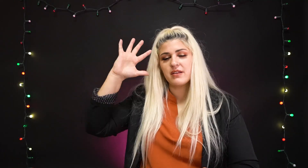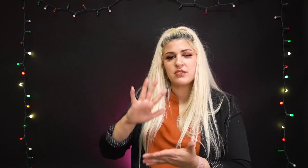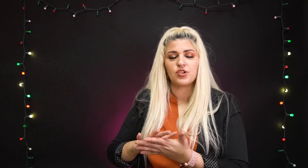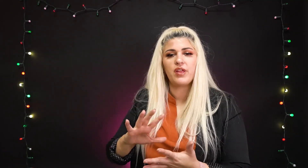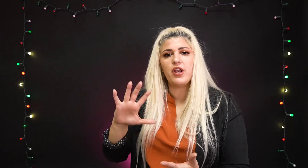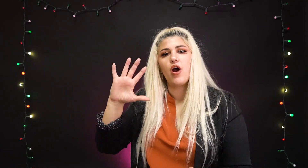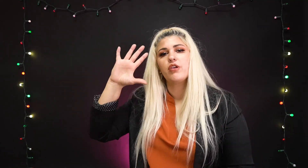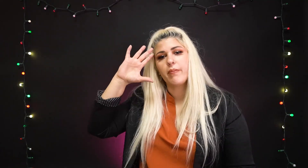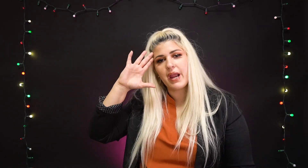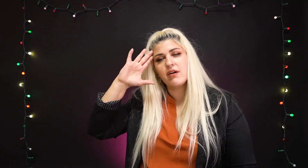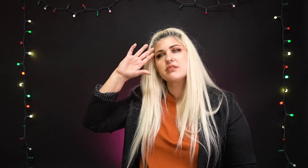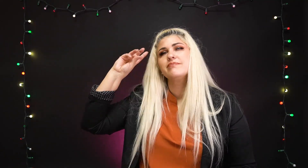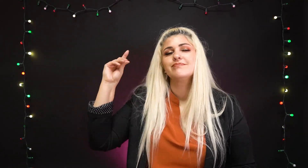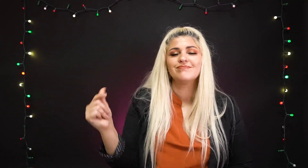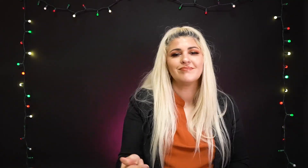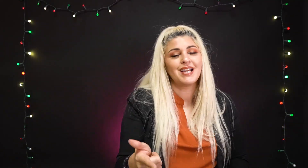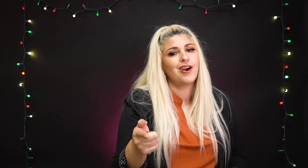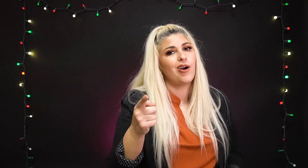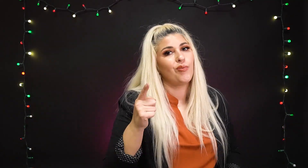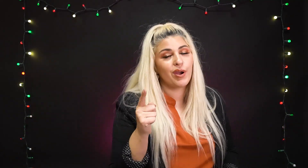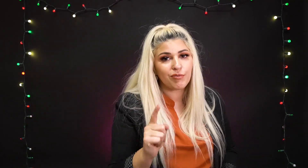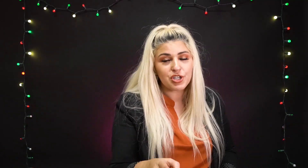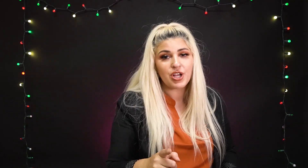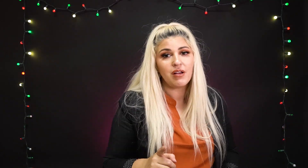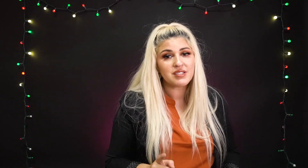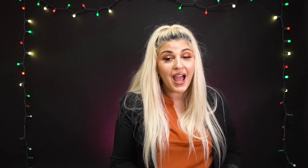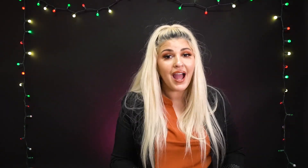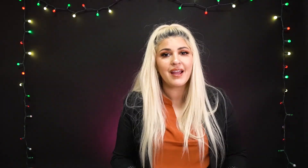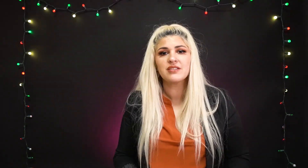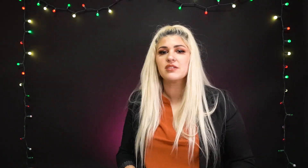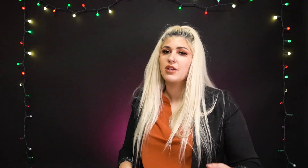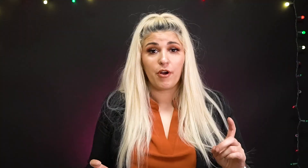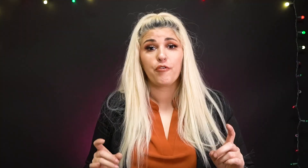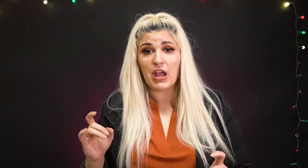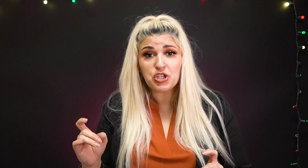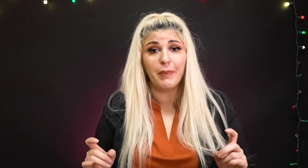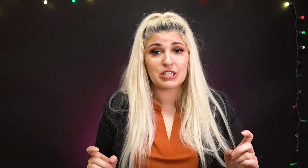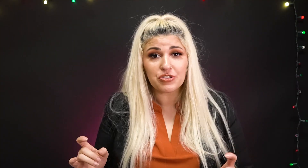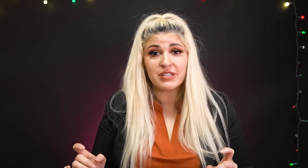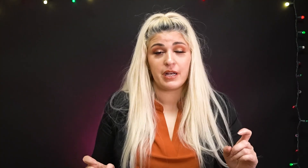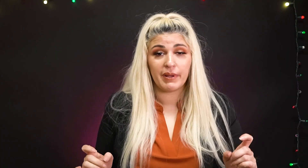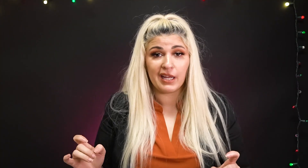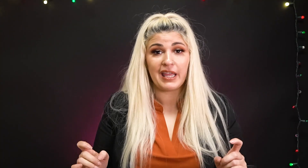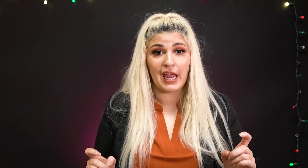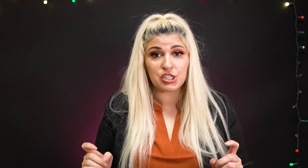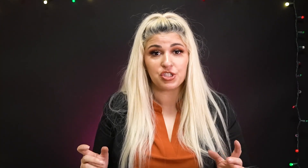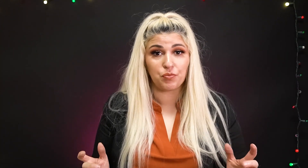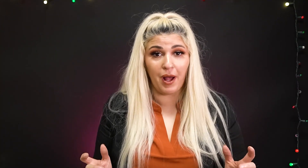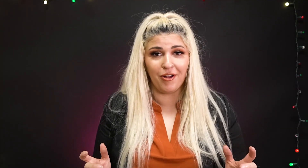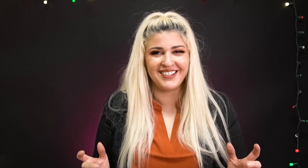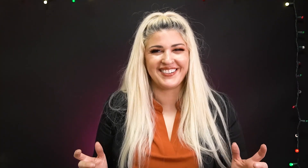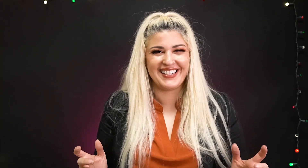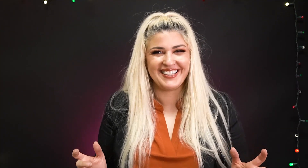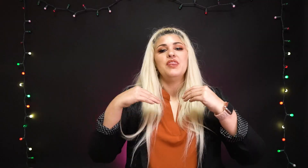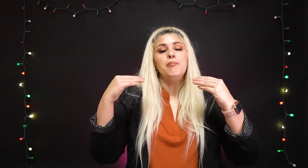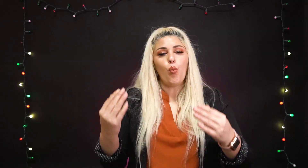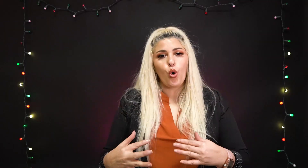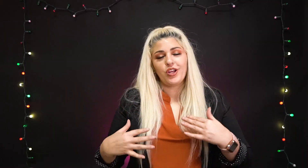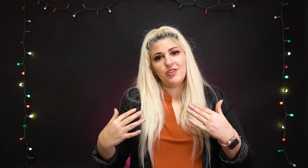so they know your brain goes when rochelle signs her facial muscles need to be engaged as well the more you